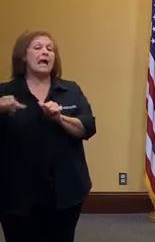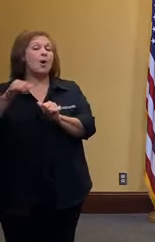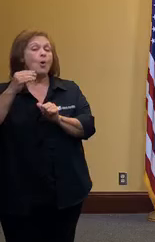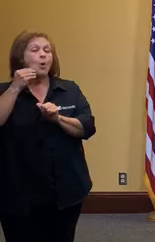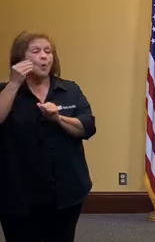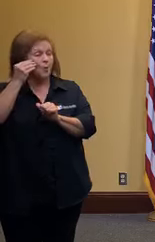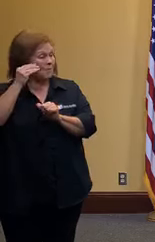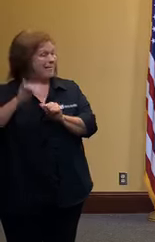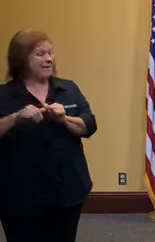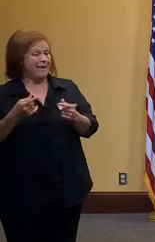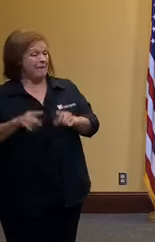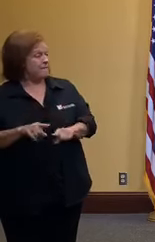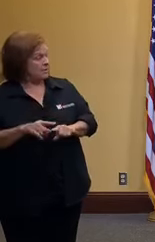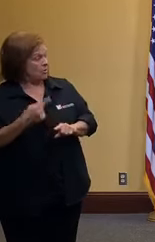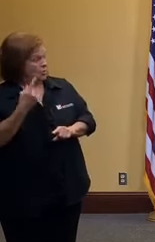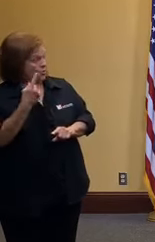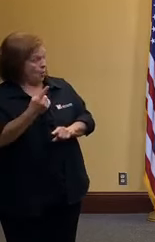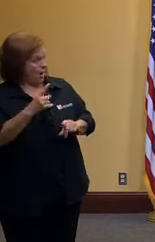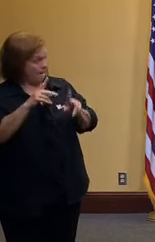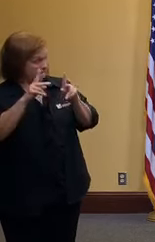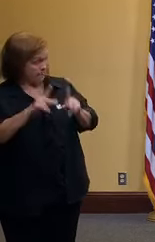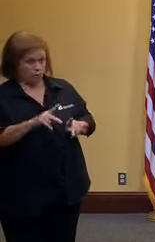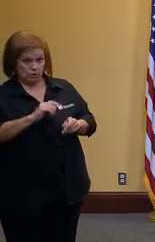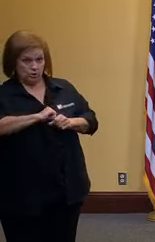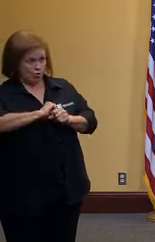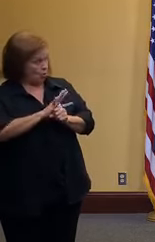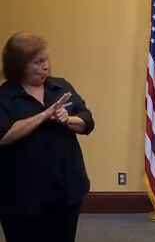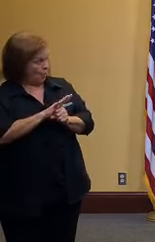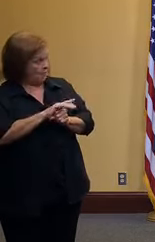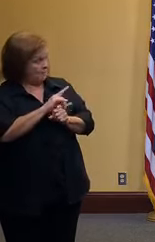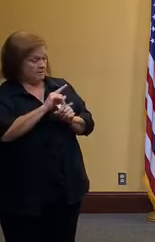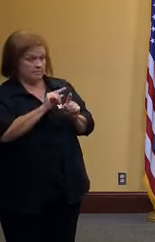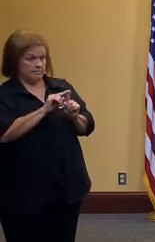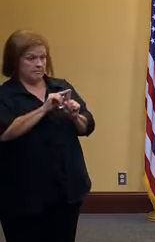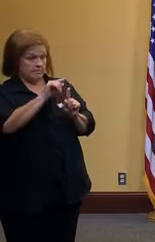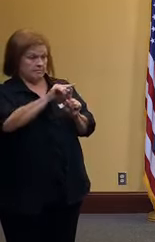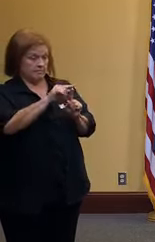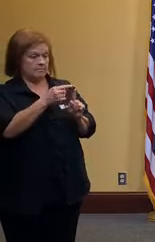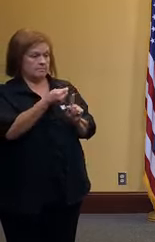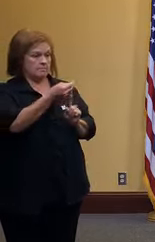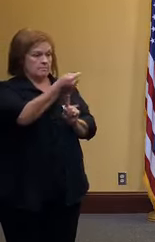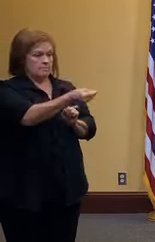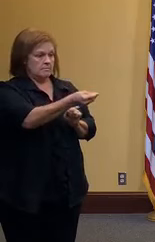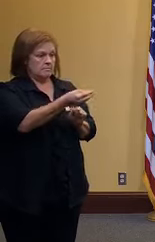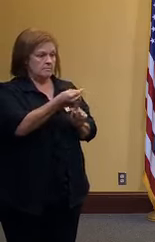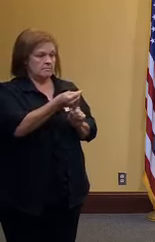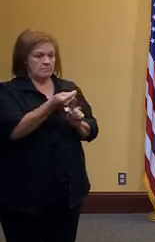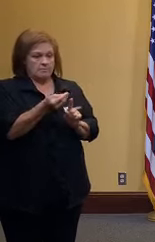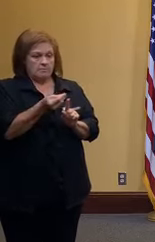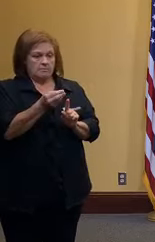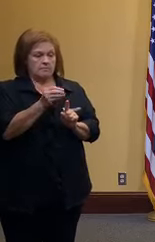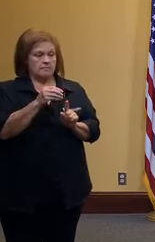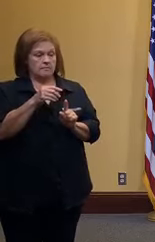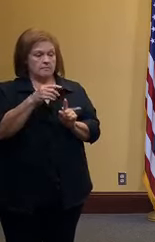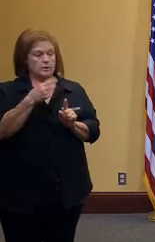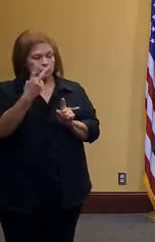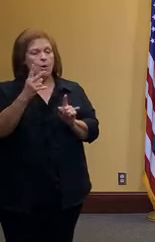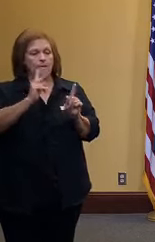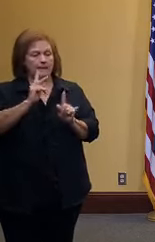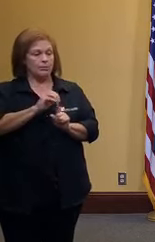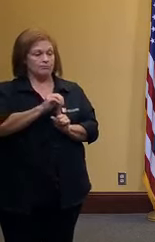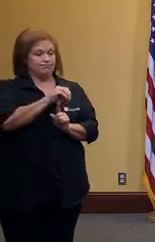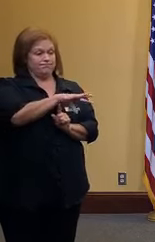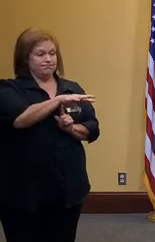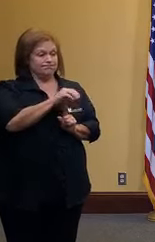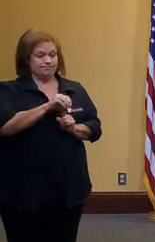changed anything one person with covid was infecting two other people and it doesn't sound like a whole lot the difference